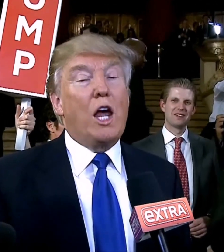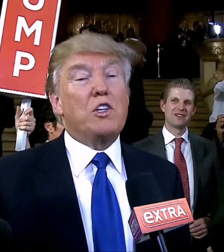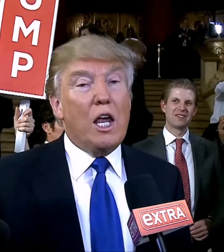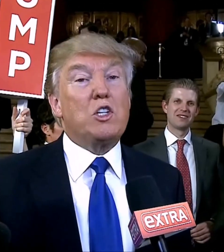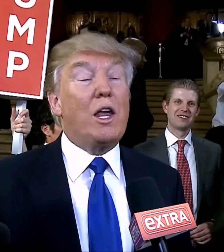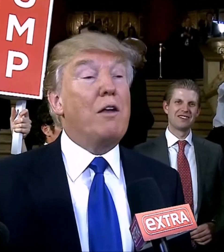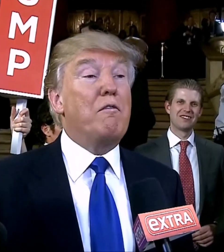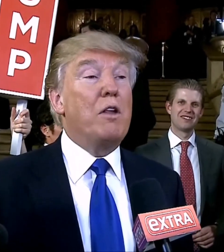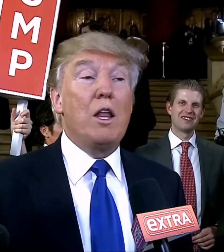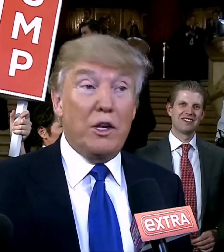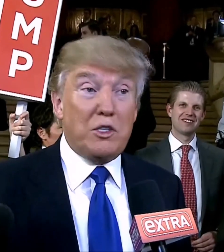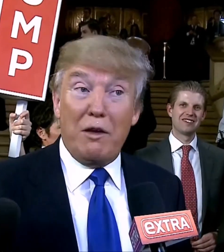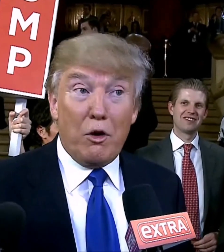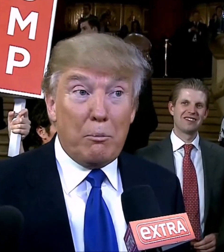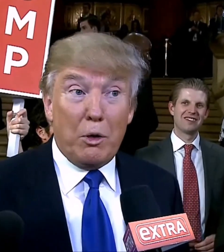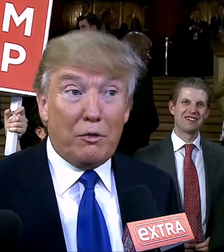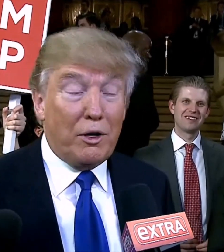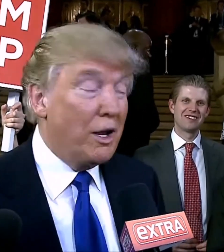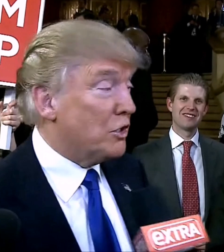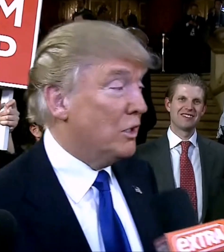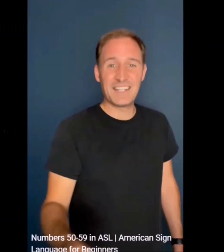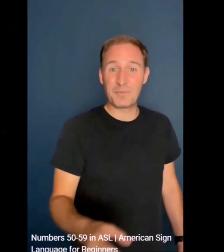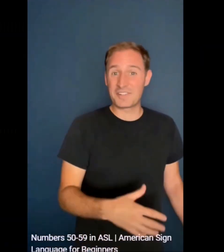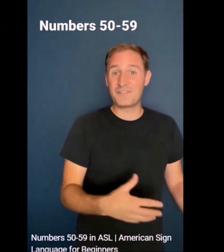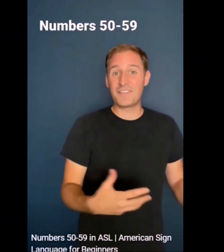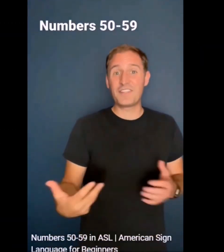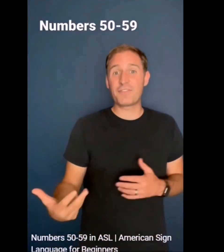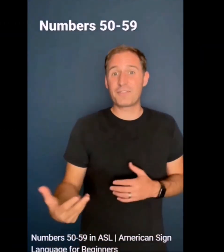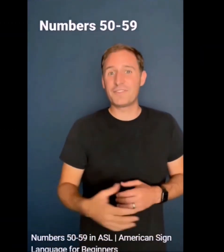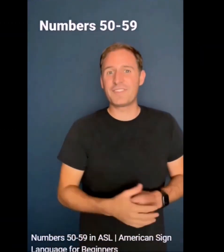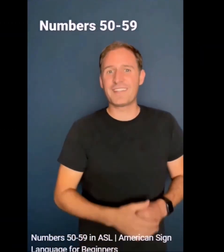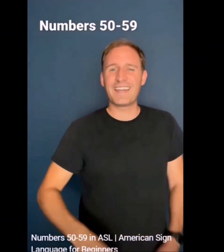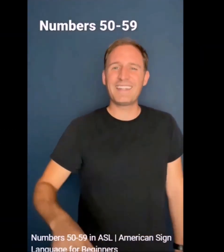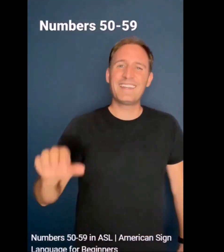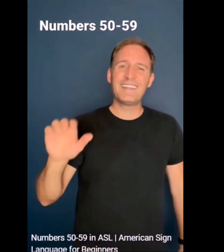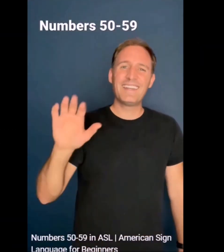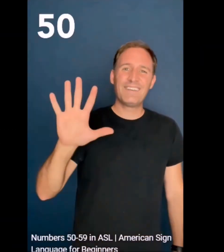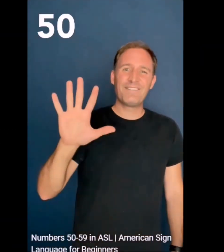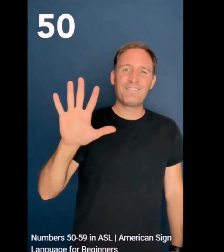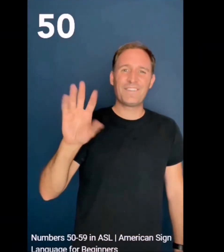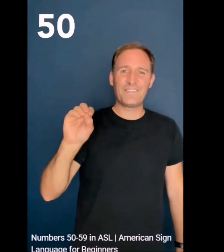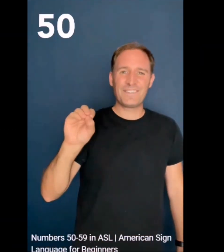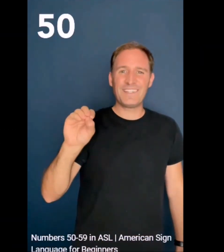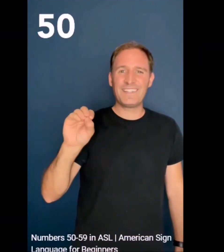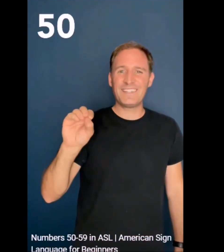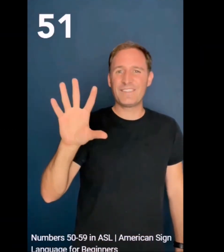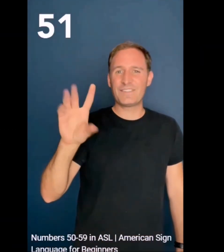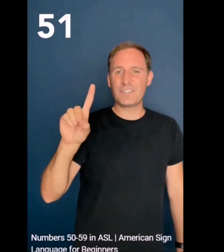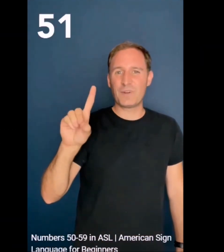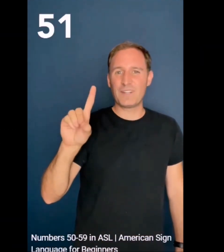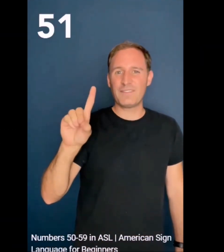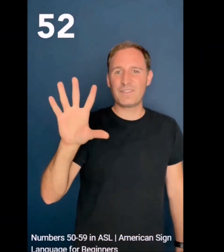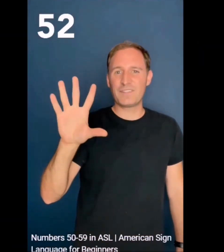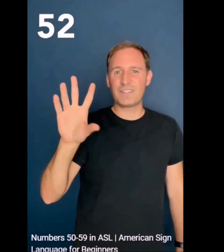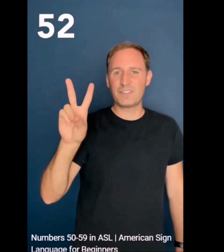hands, and they say very beautiful hands. Numbers 50 through 59, 50, 51, 52,